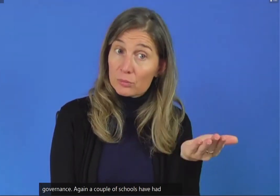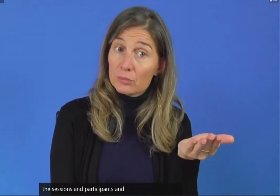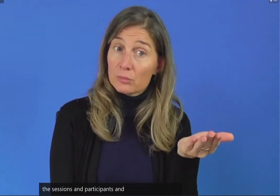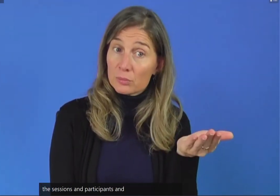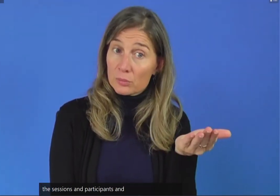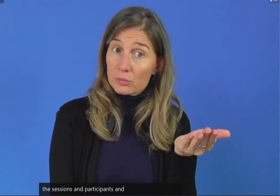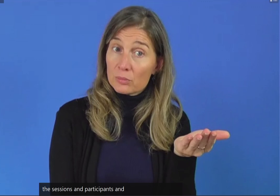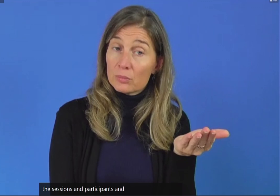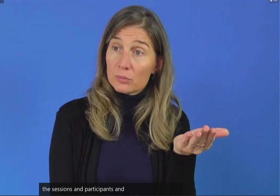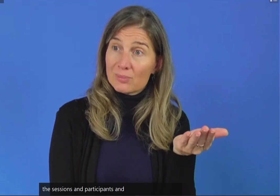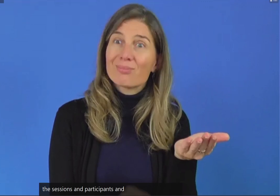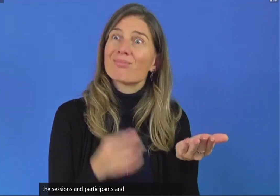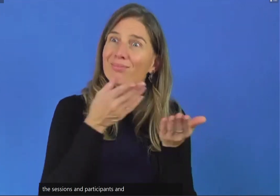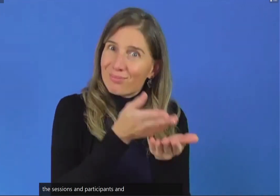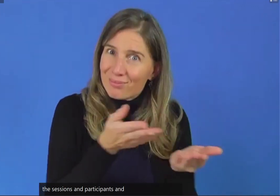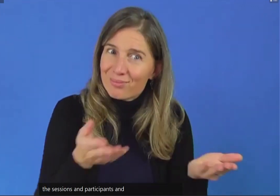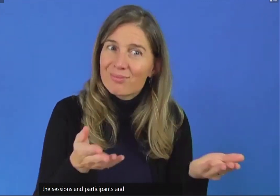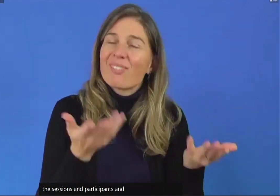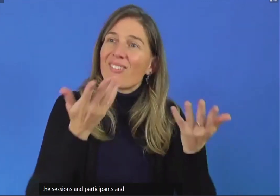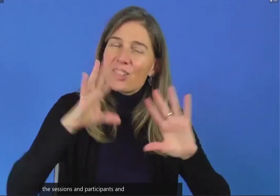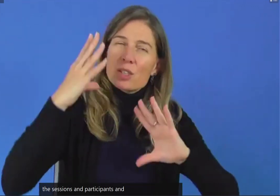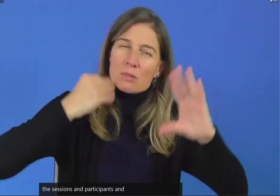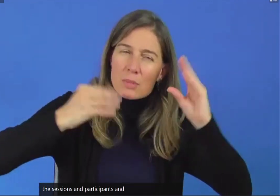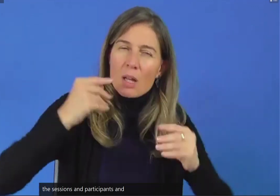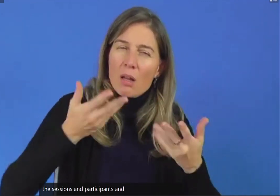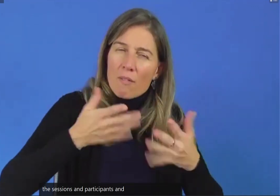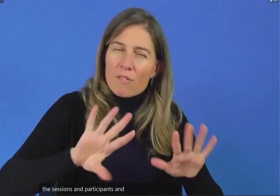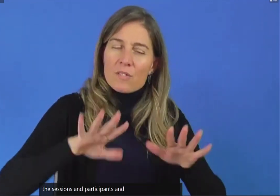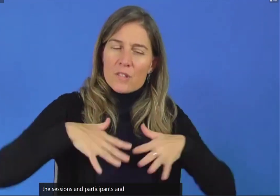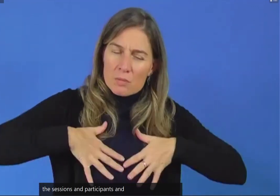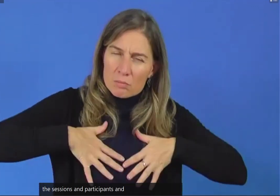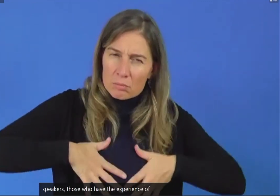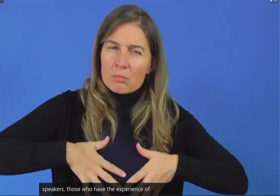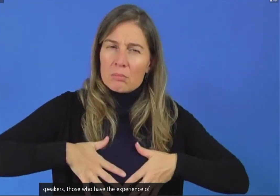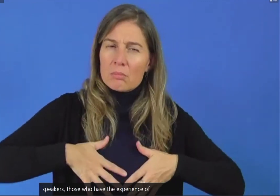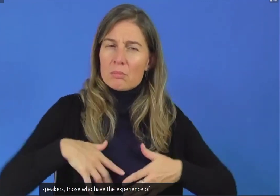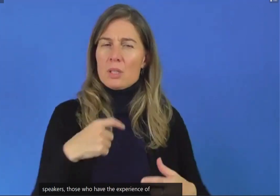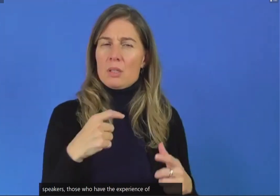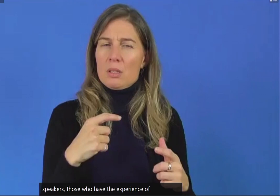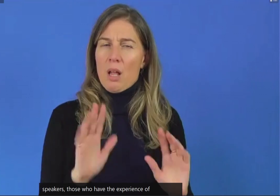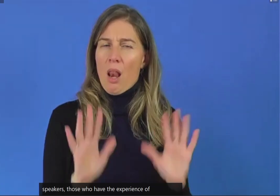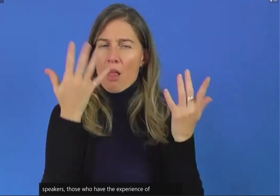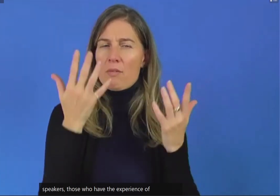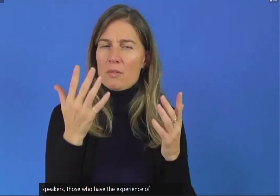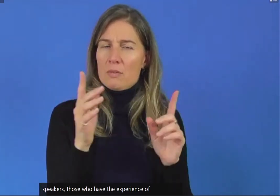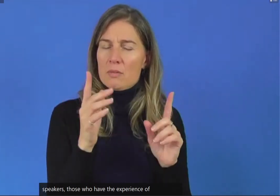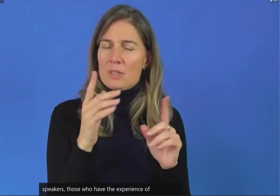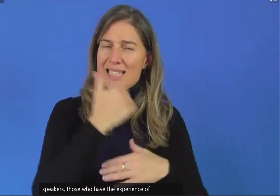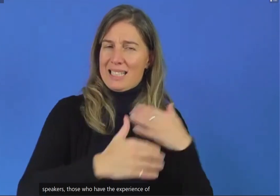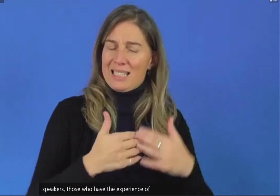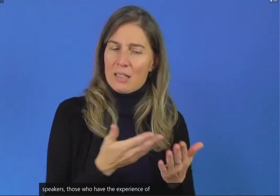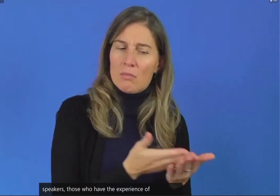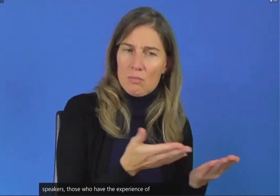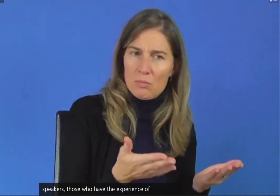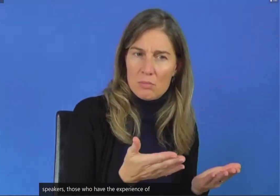living with disability and experience as well. But then there are schools which have